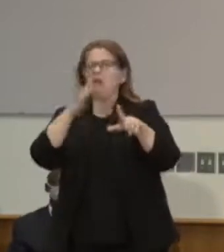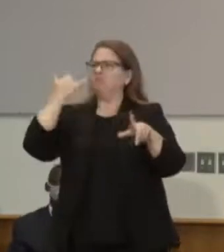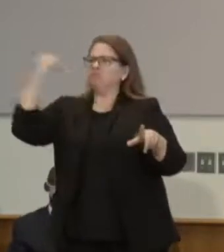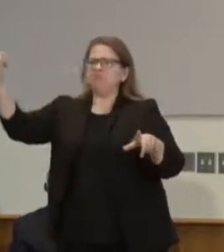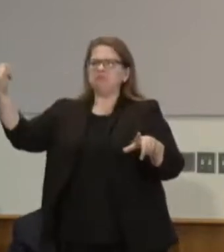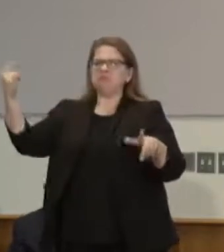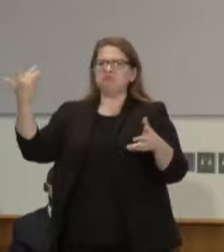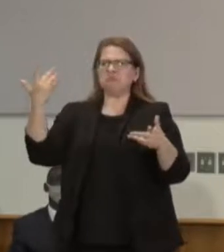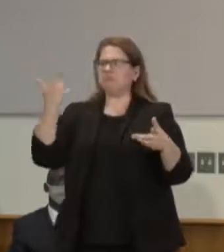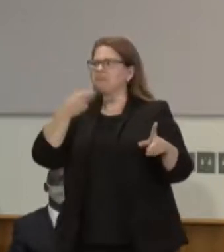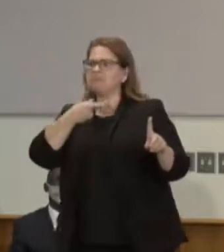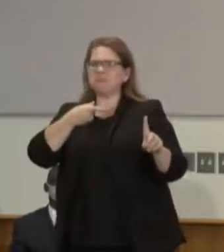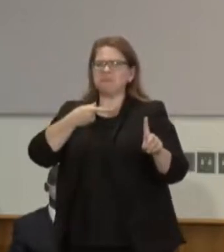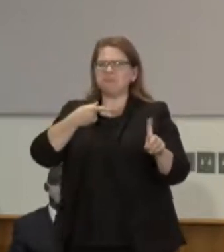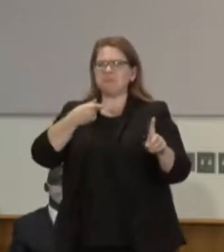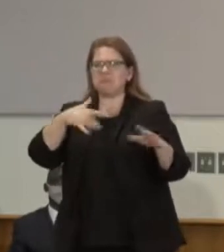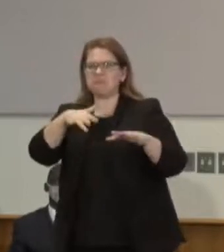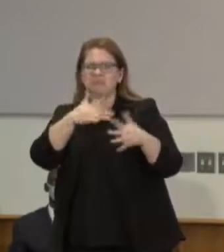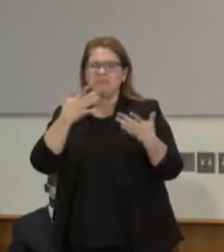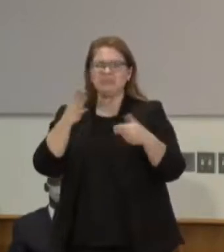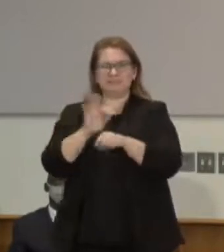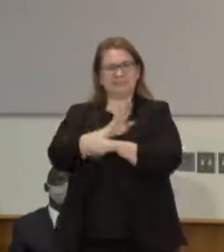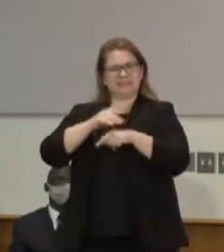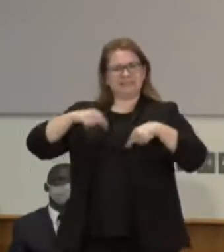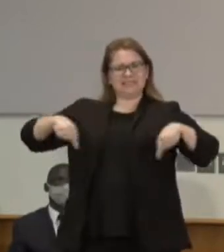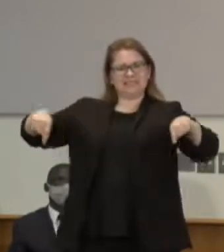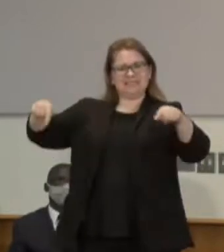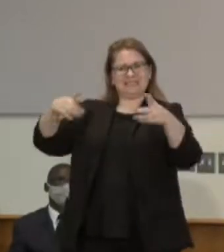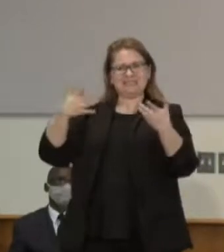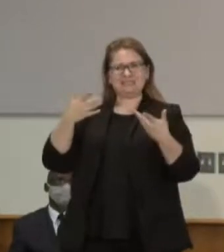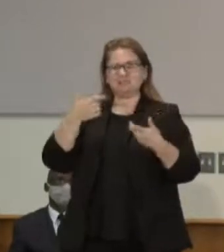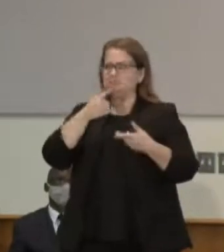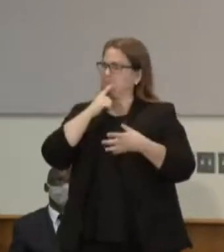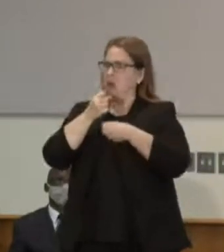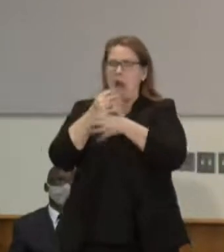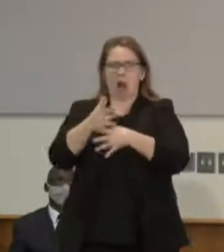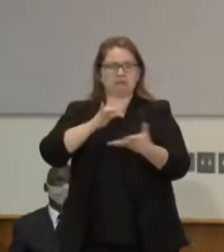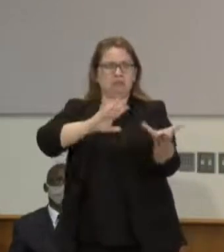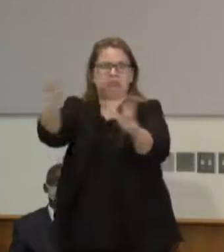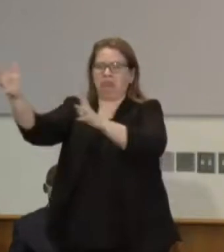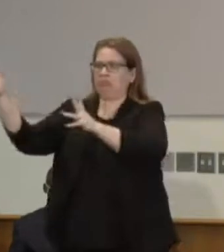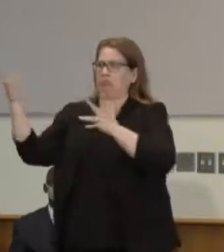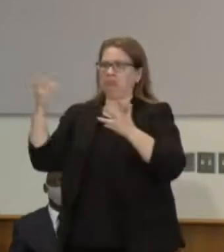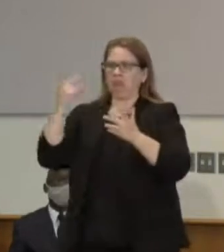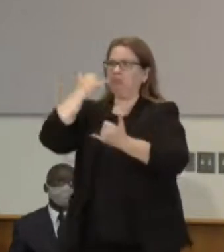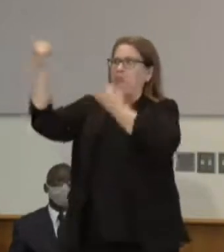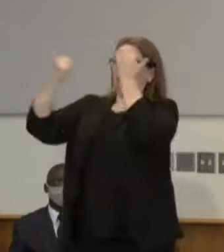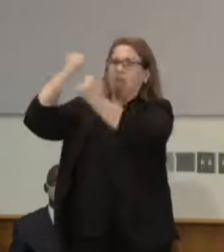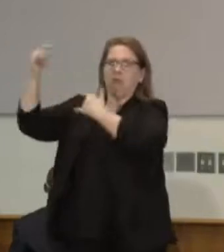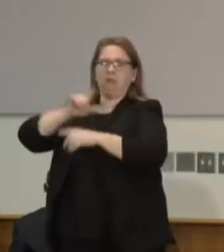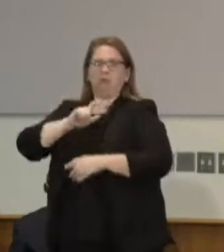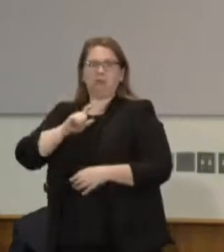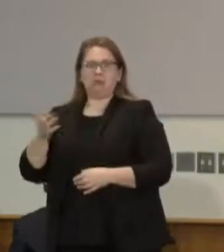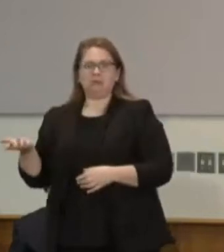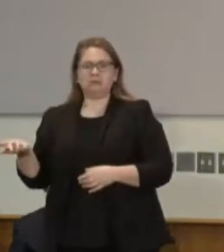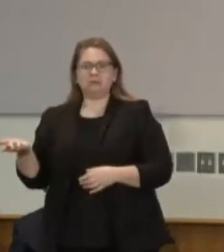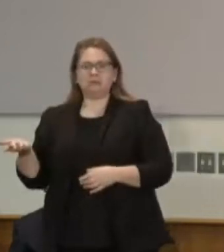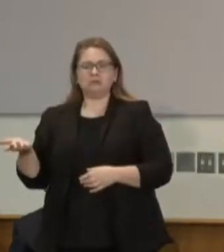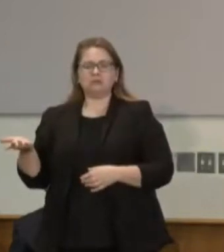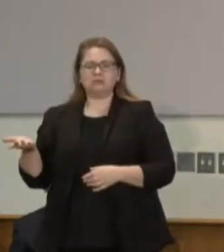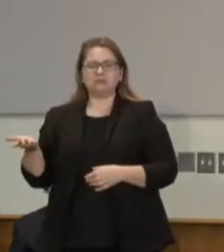as the business owners would say, causing, you know, chaos for their patriots. And so